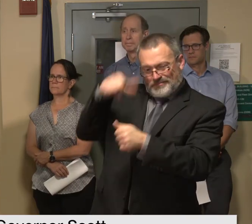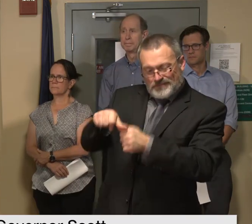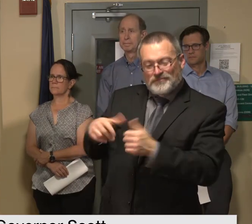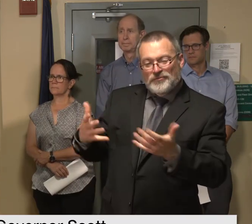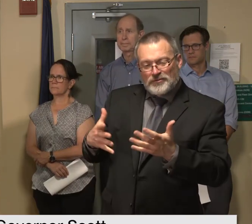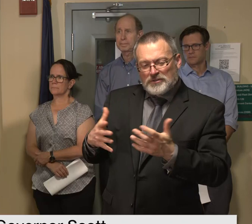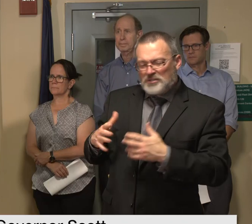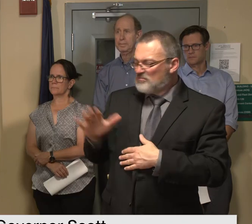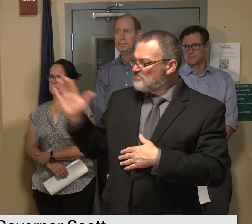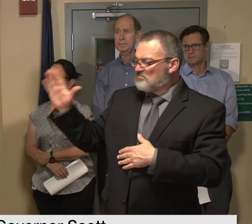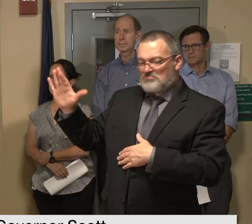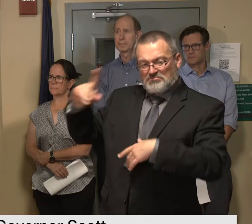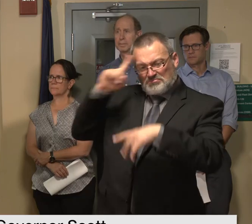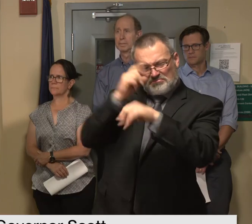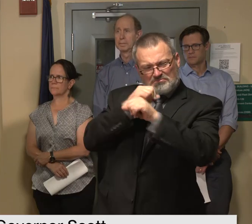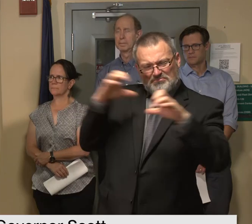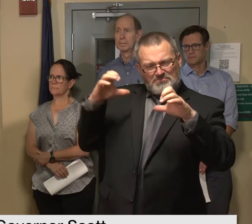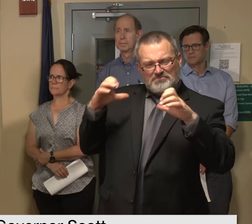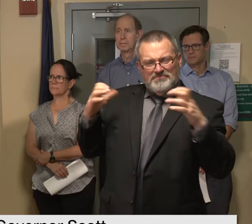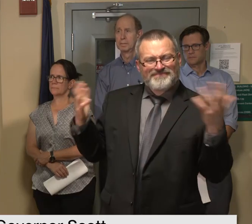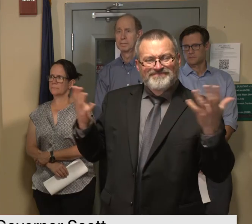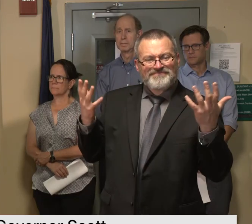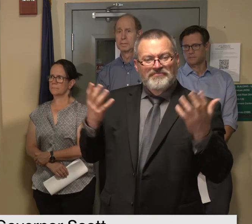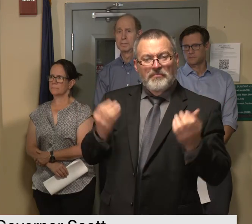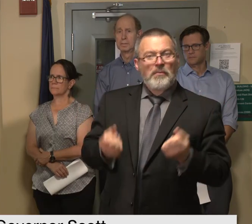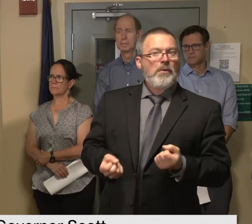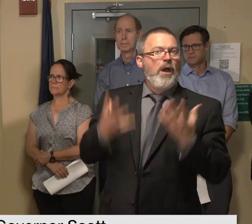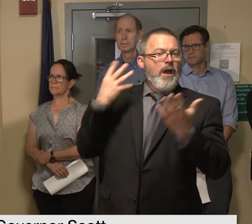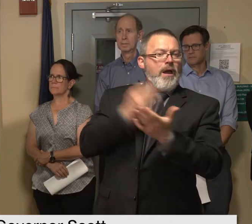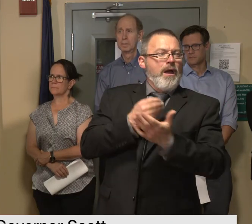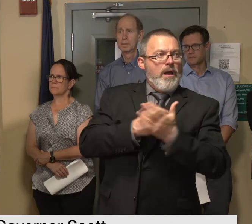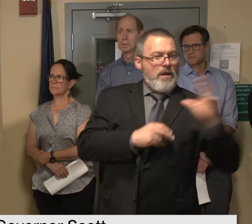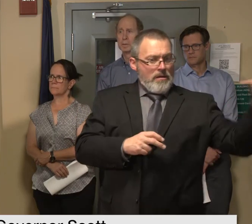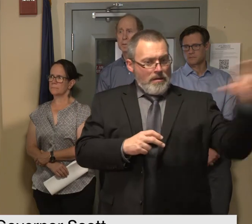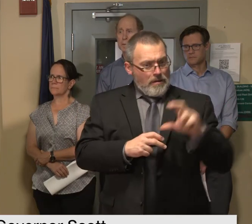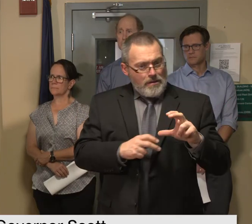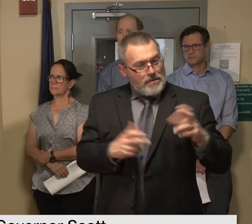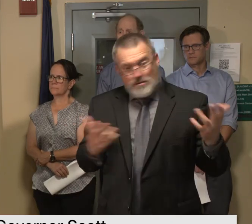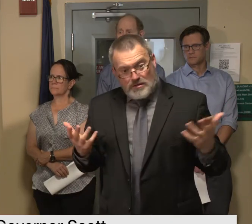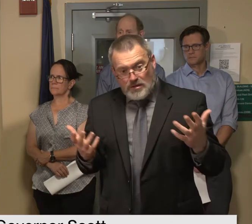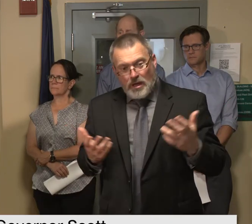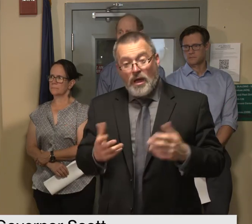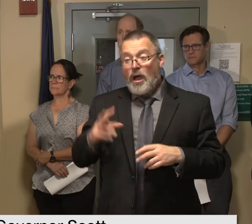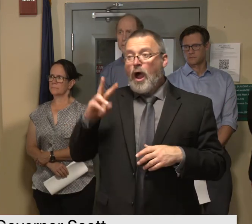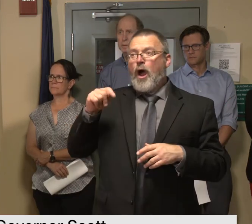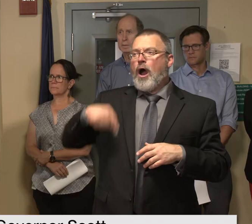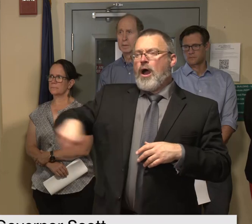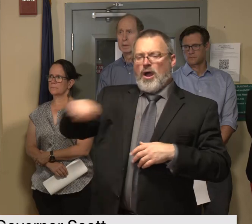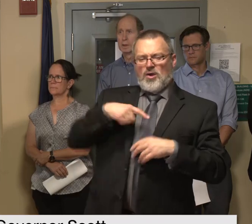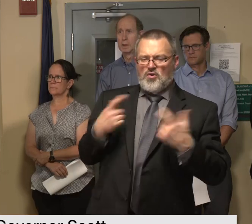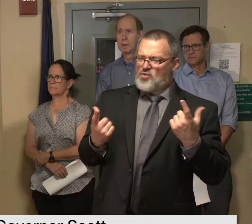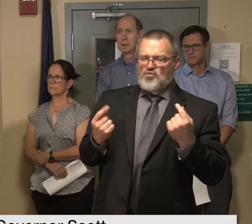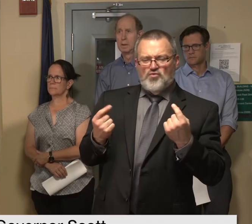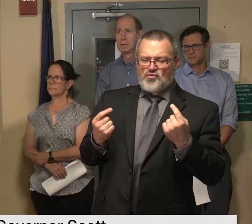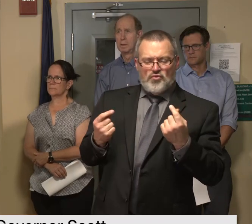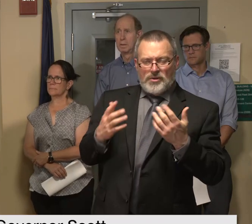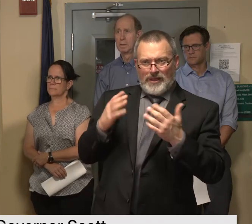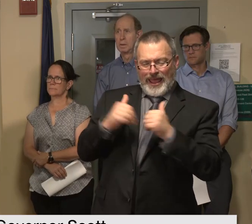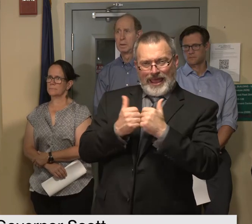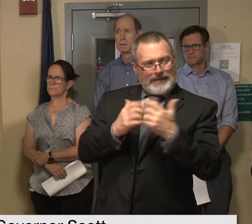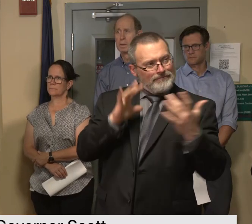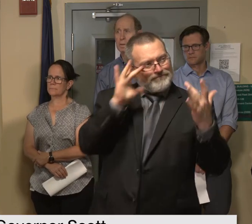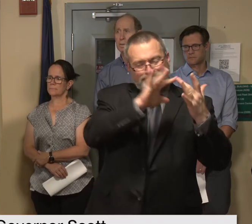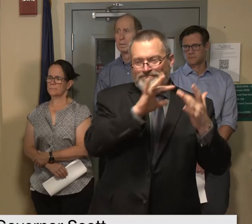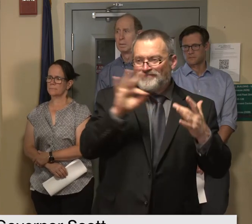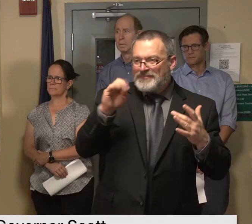of what how much fema will be able to help and what should vermonters be looking for over the next six months